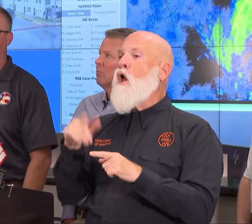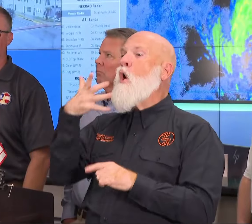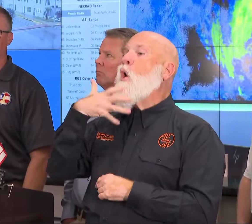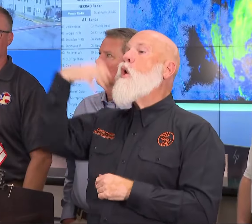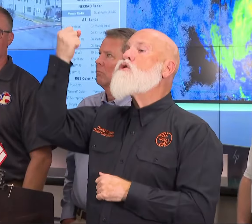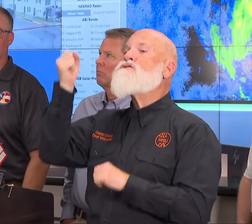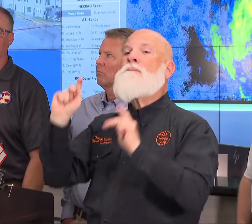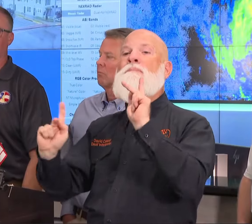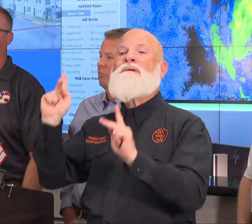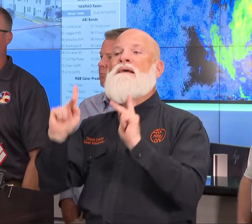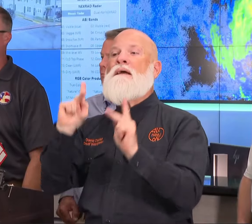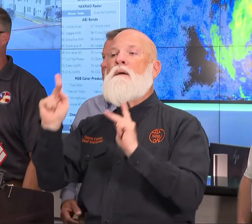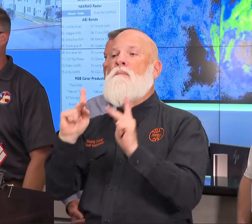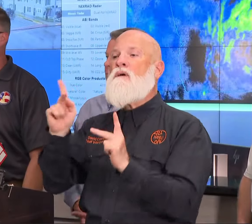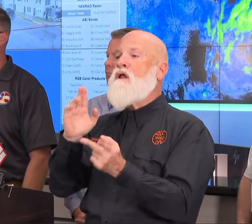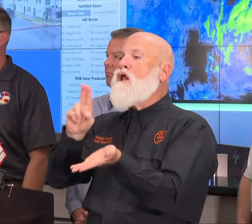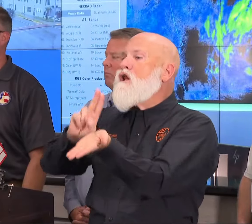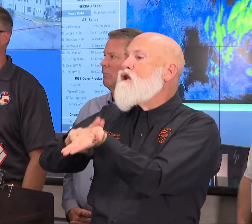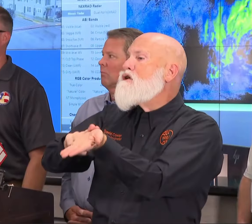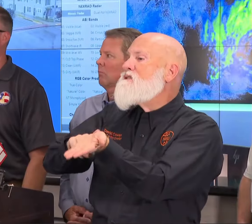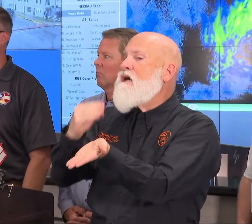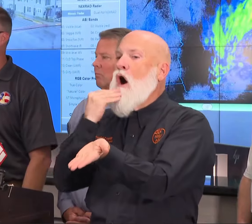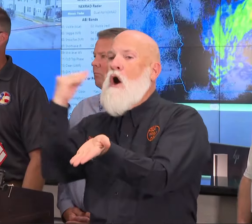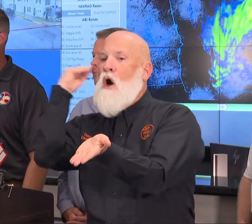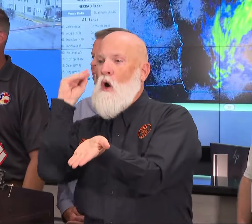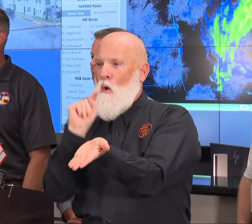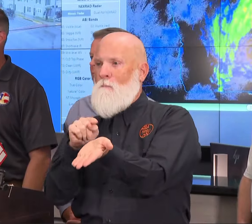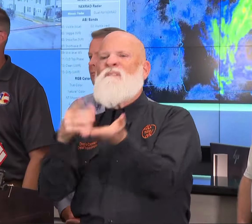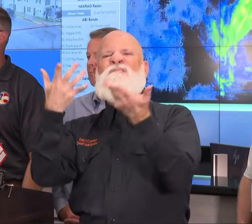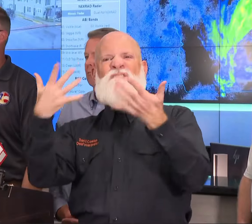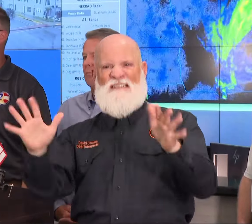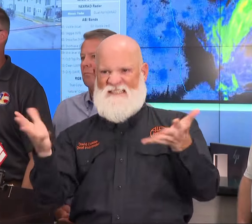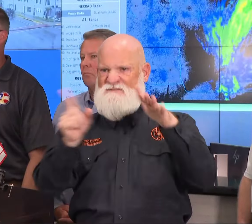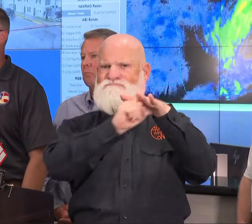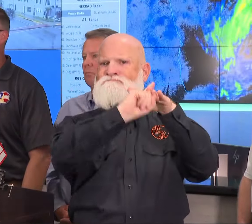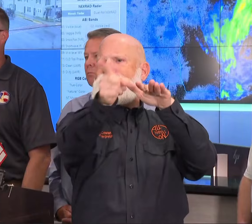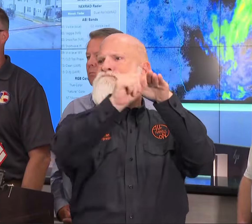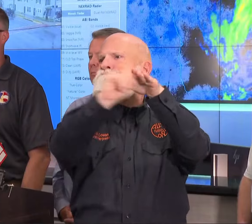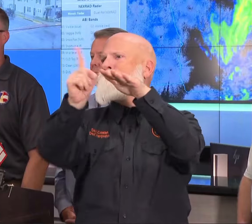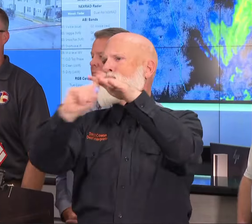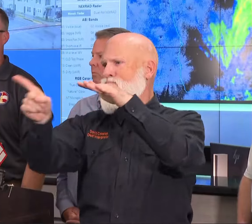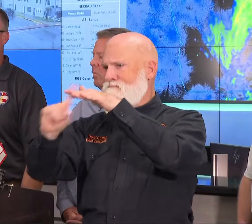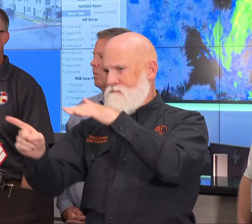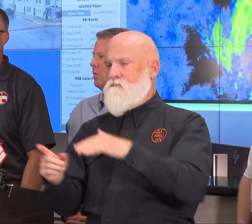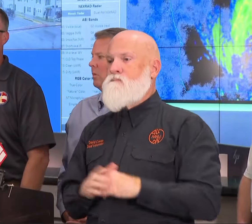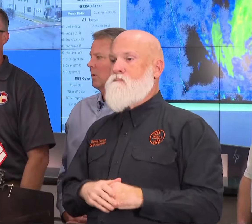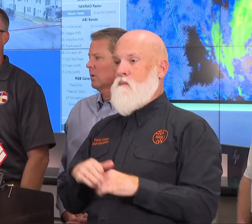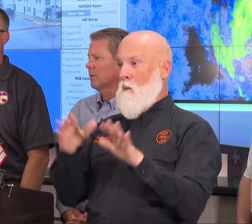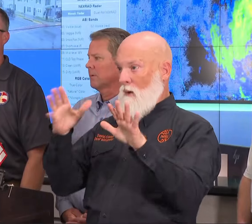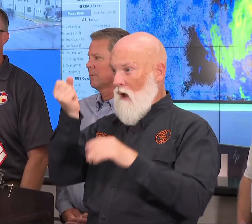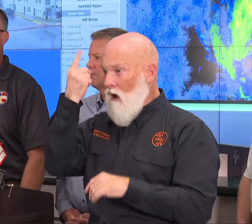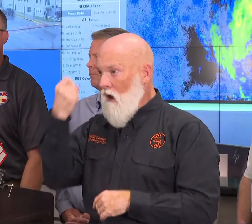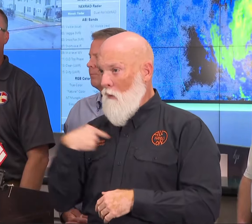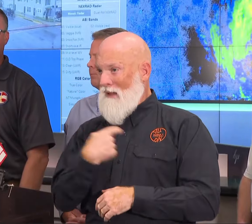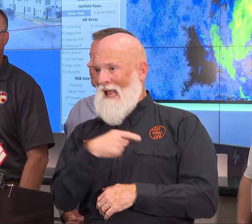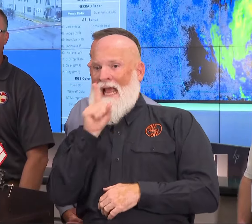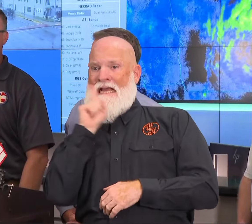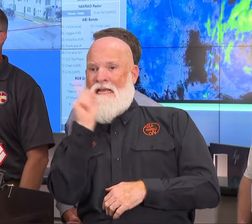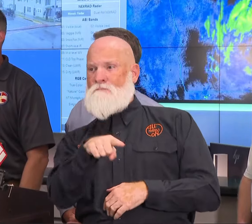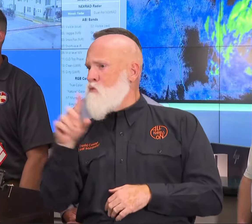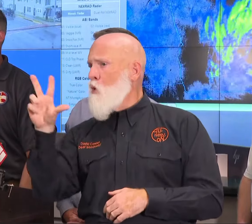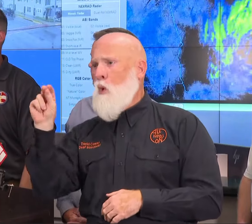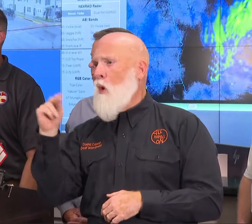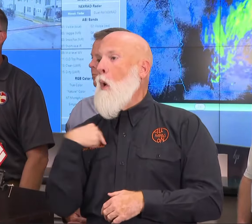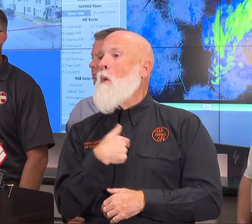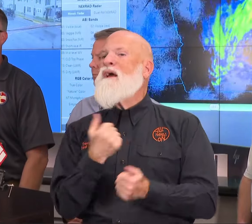evacuations not ordered but highly recommended and supported. So we were an ounce of